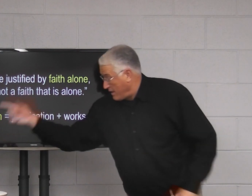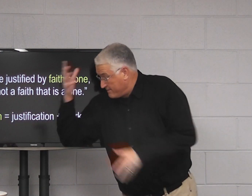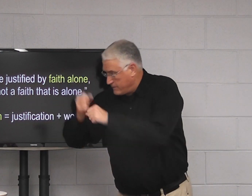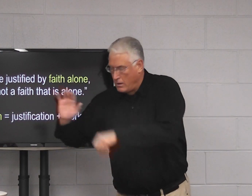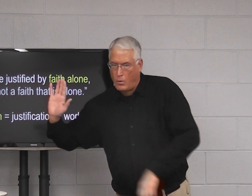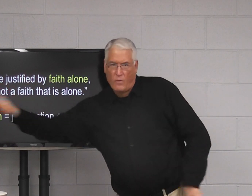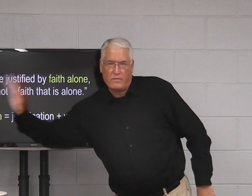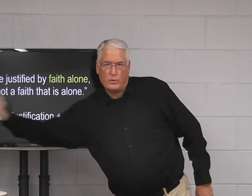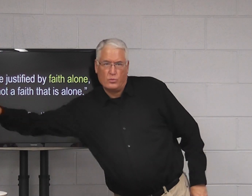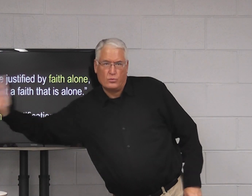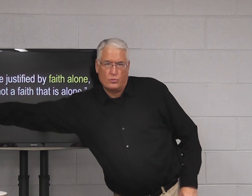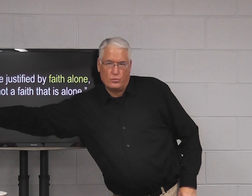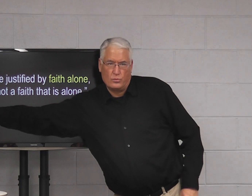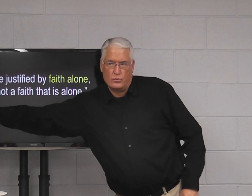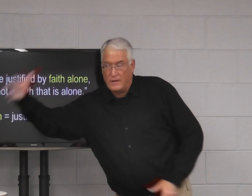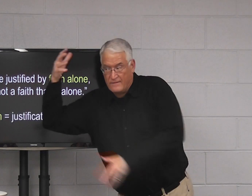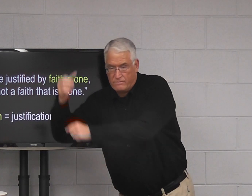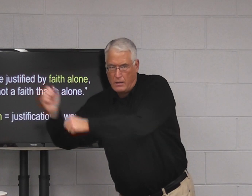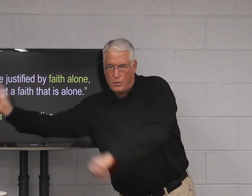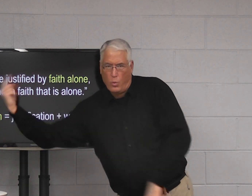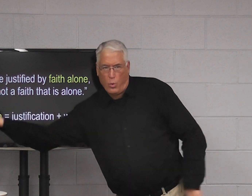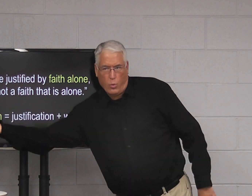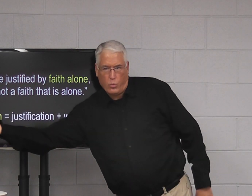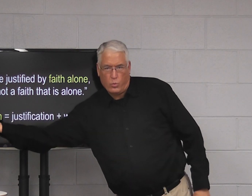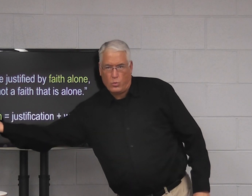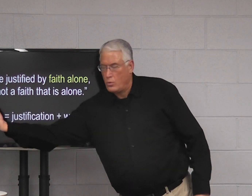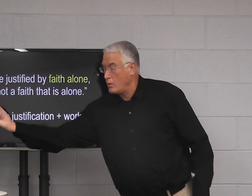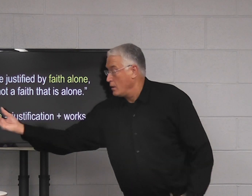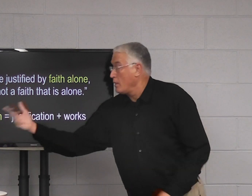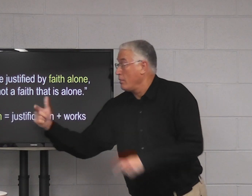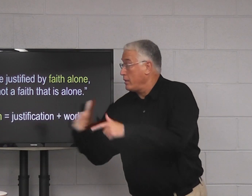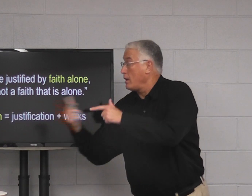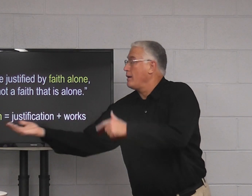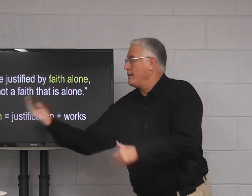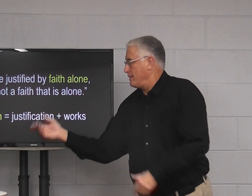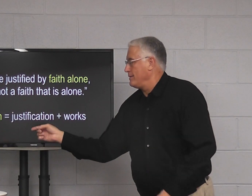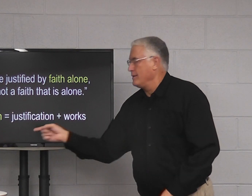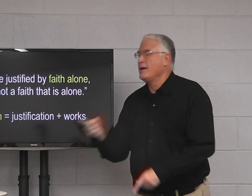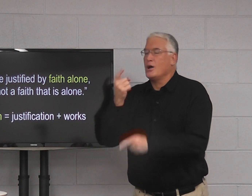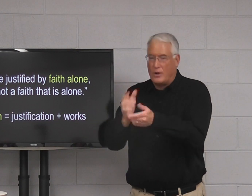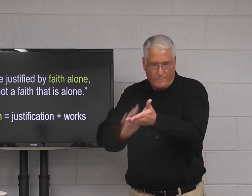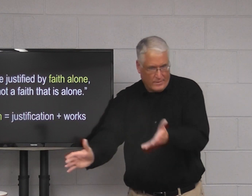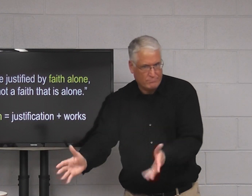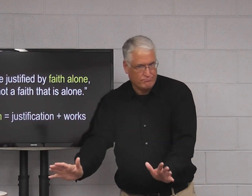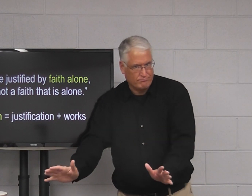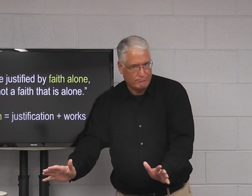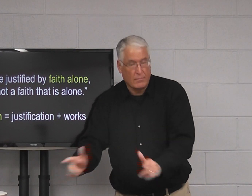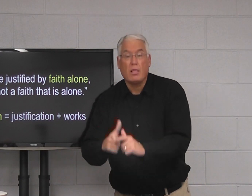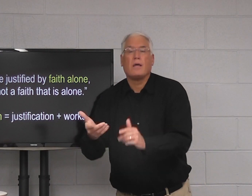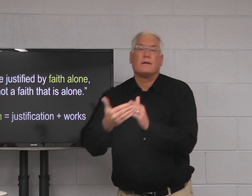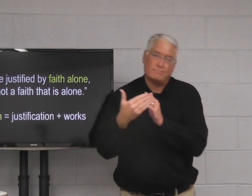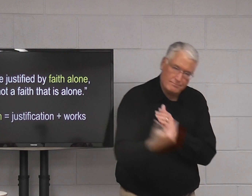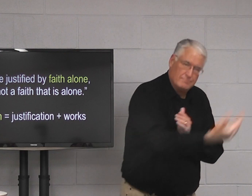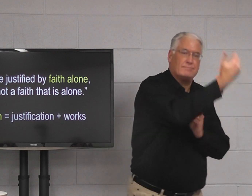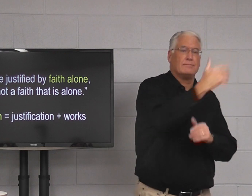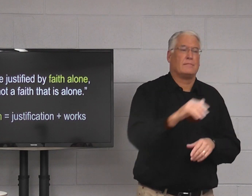Faith is by itself. Faith alone. But then faith gives us justification